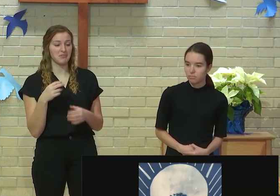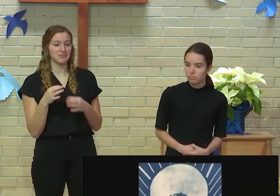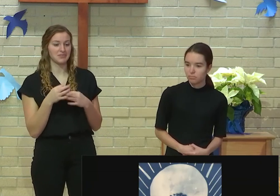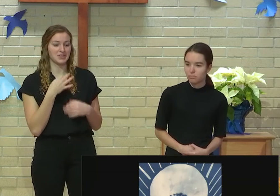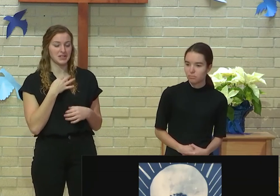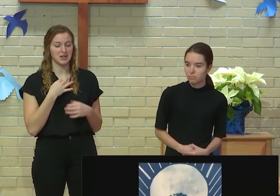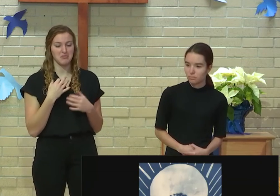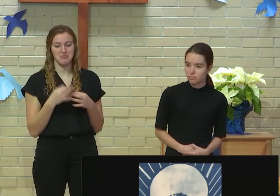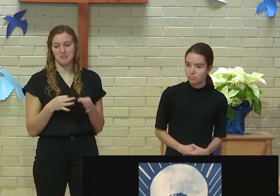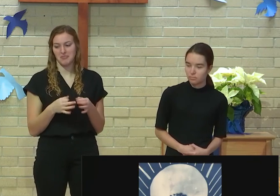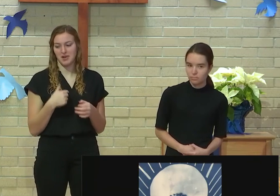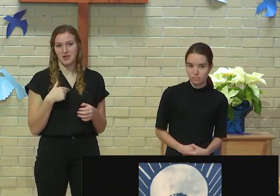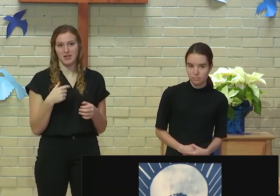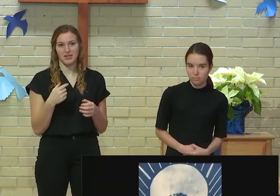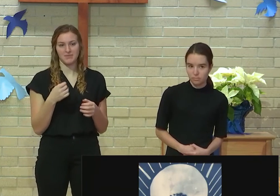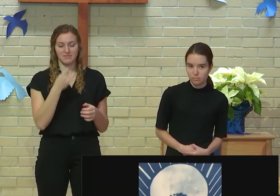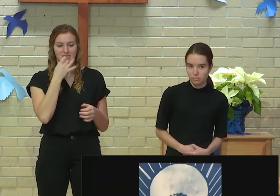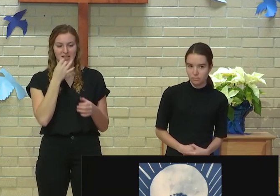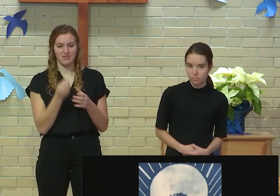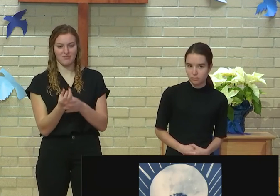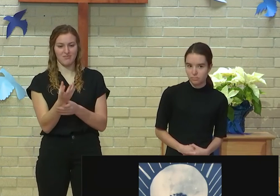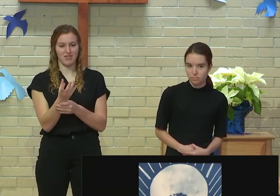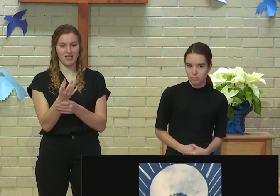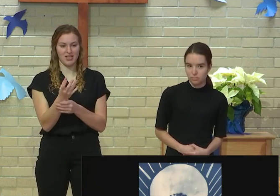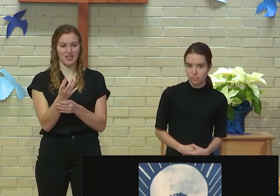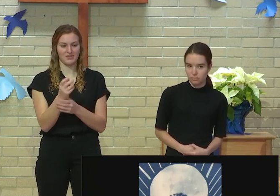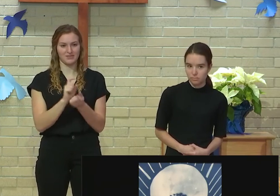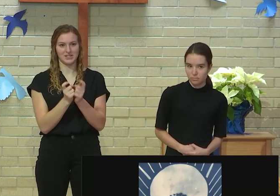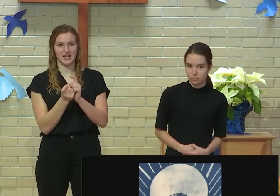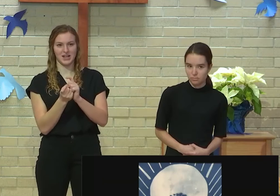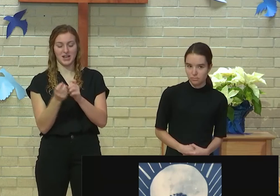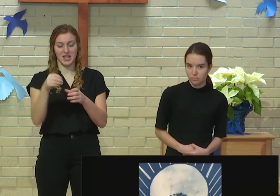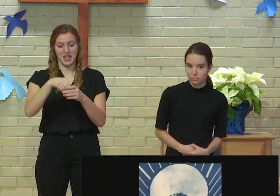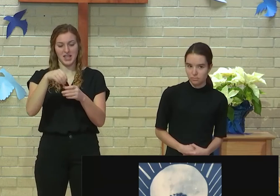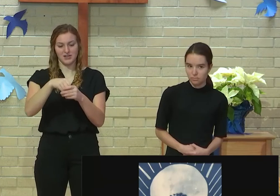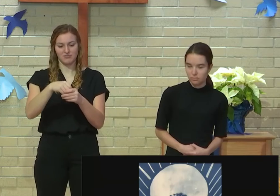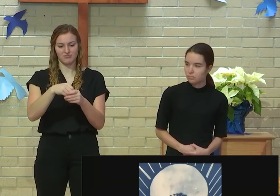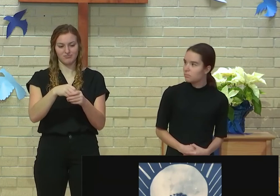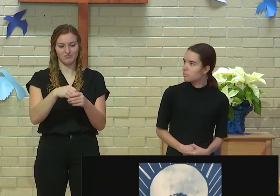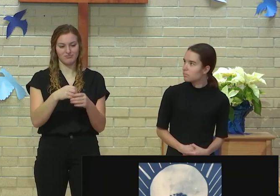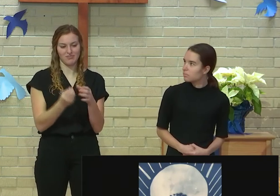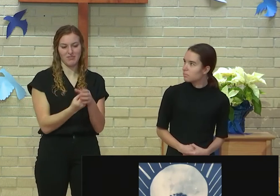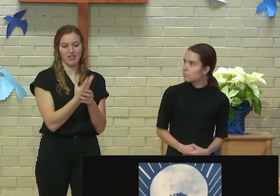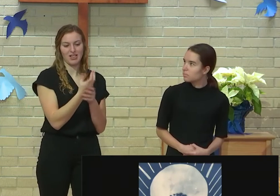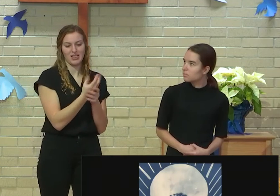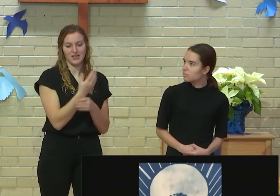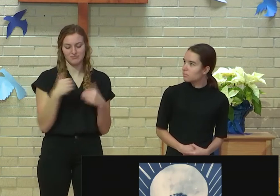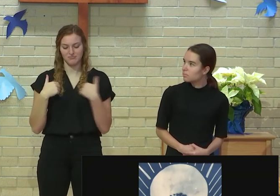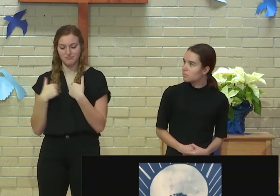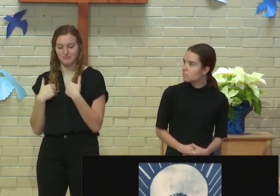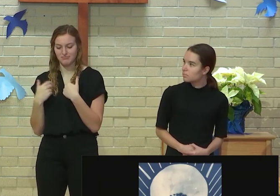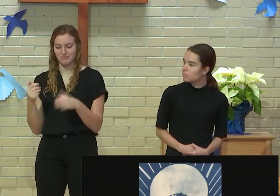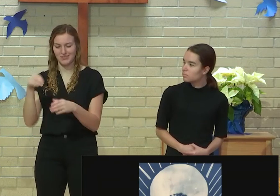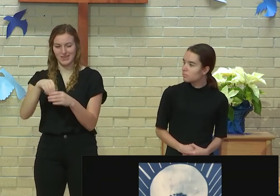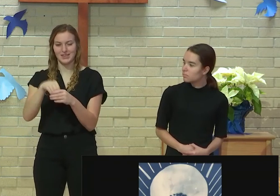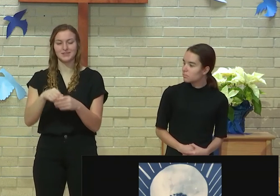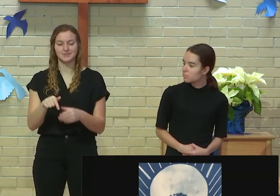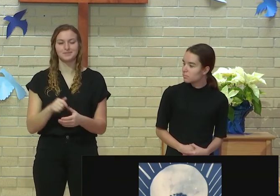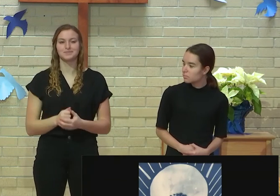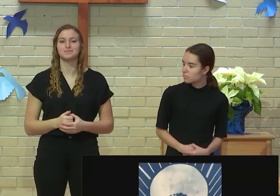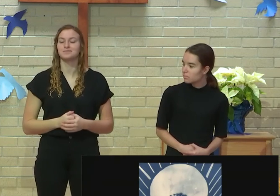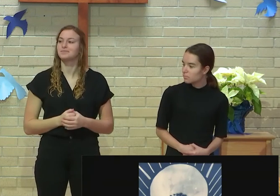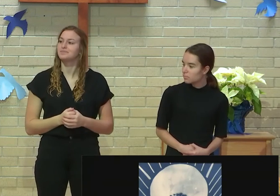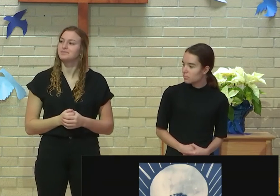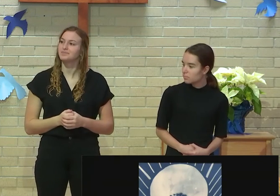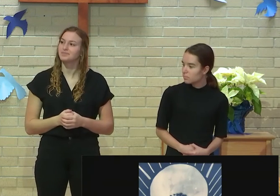This is a light bulb made out of various plants and animals that most of them which I tried were naturally luminescent through